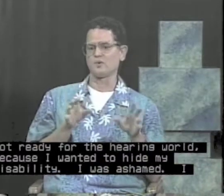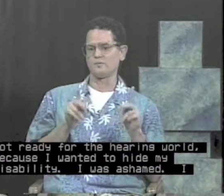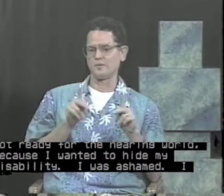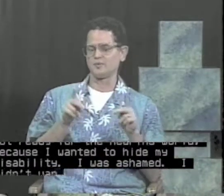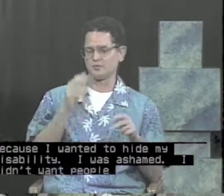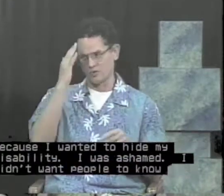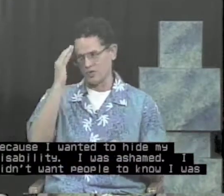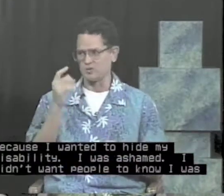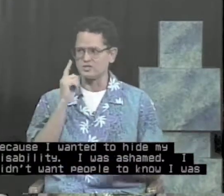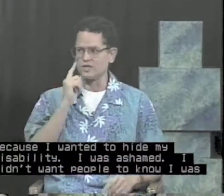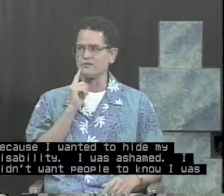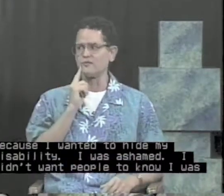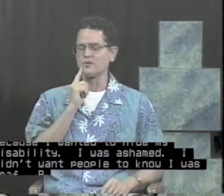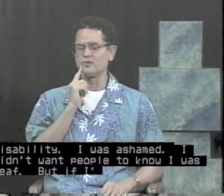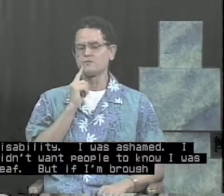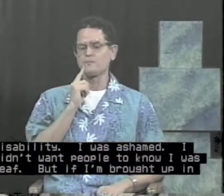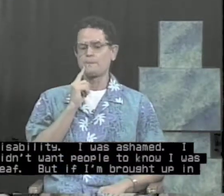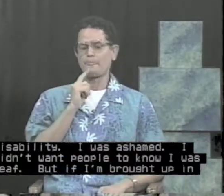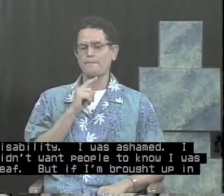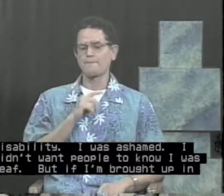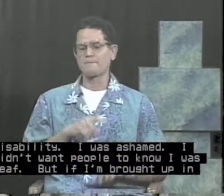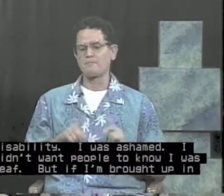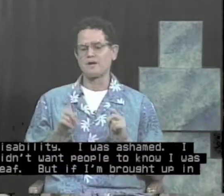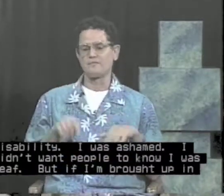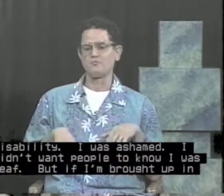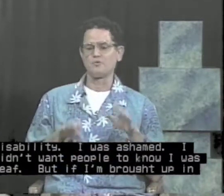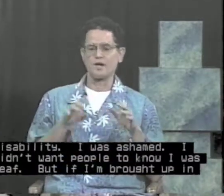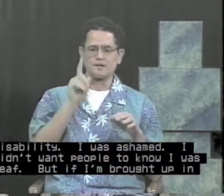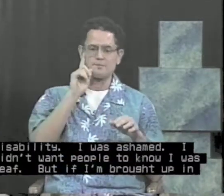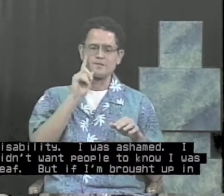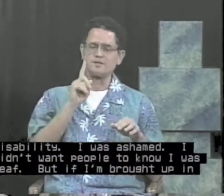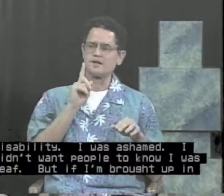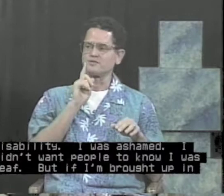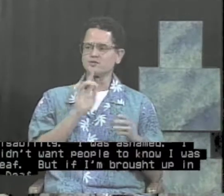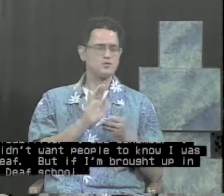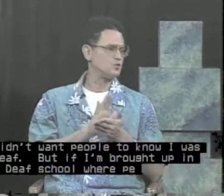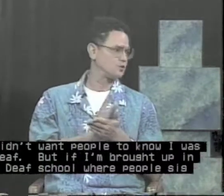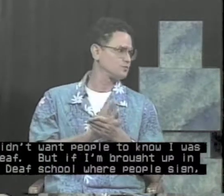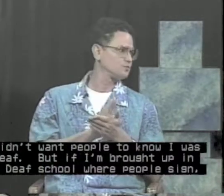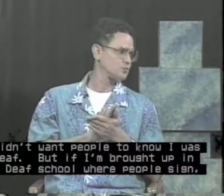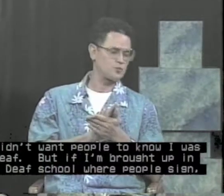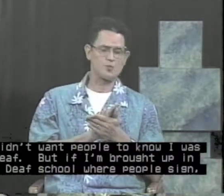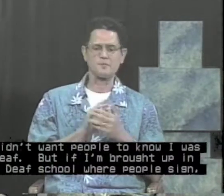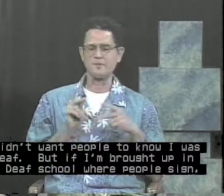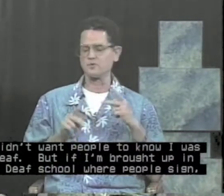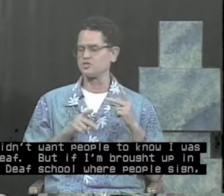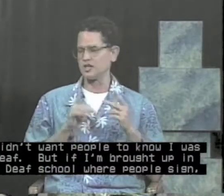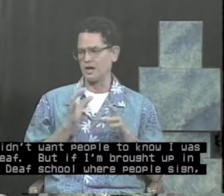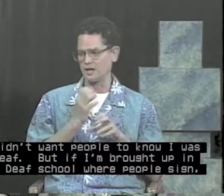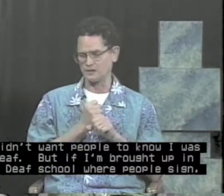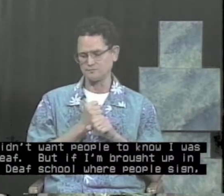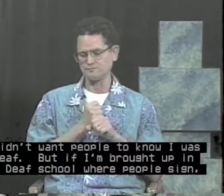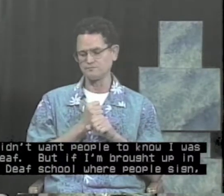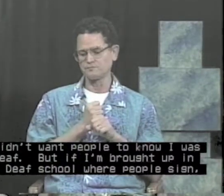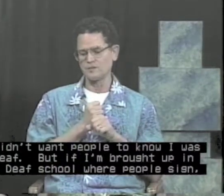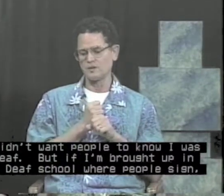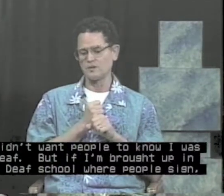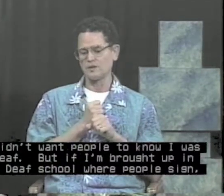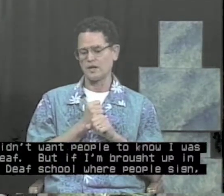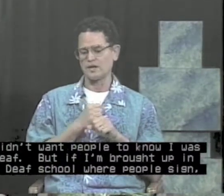I didn't want people to know I was deaf. But if I'm brought up in a deaf school where people are signed and